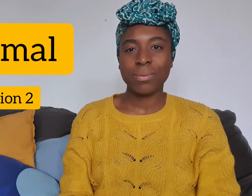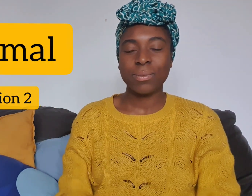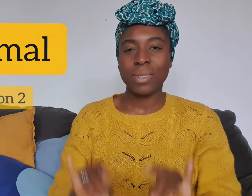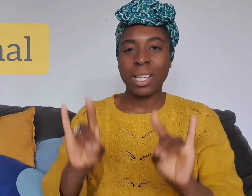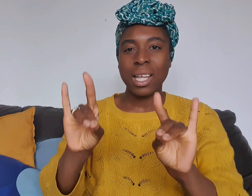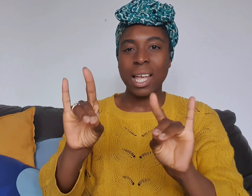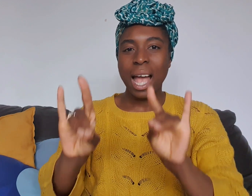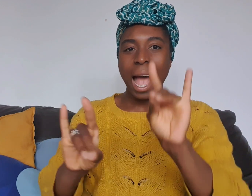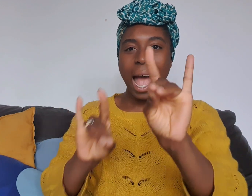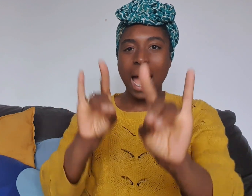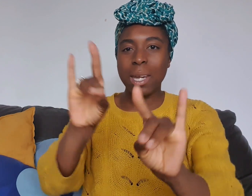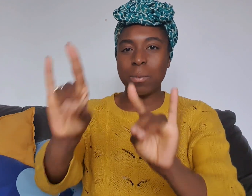Animal Animal